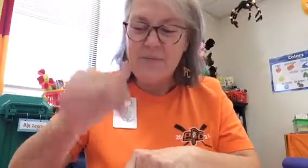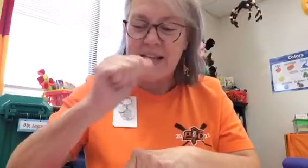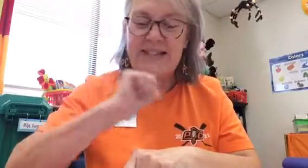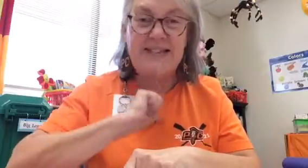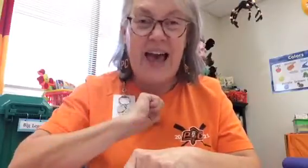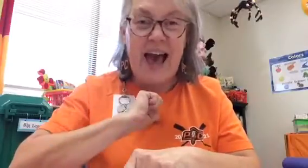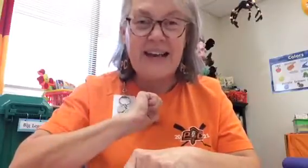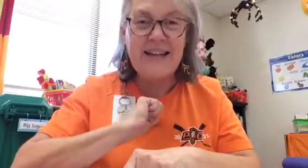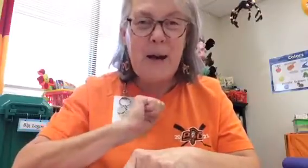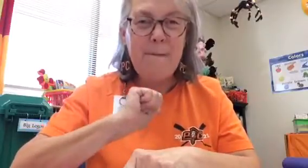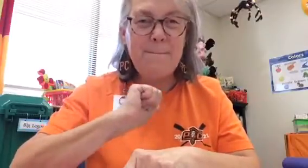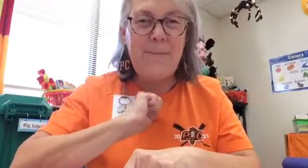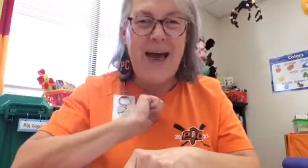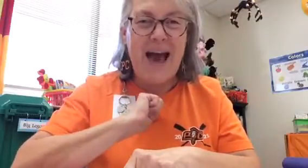Sad, bad.